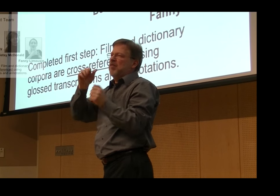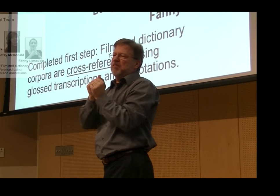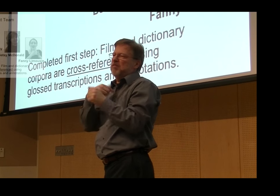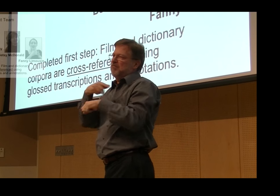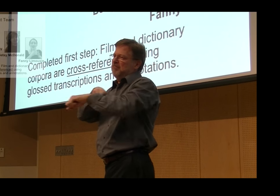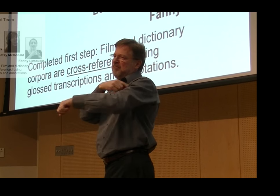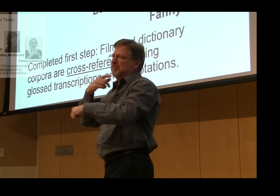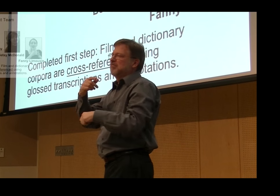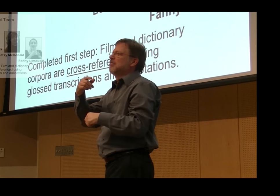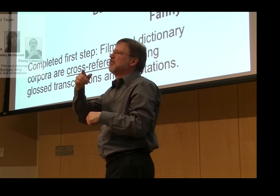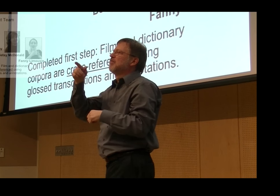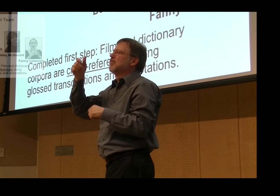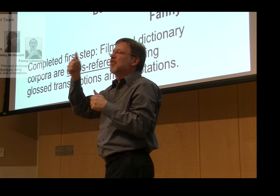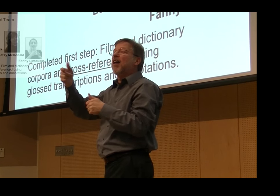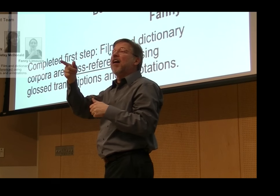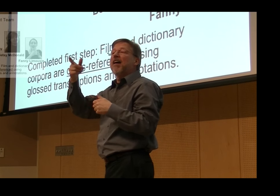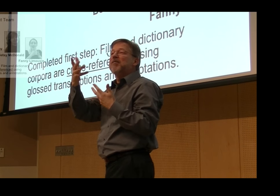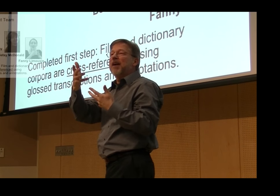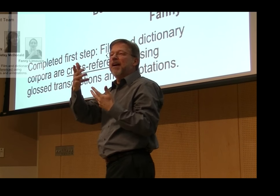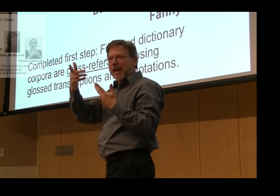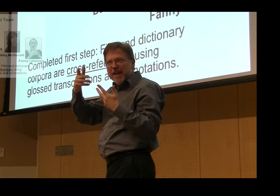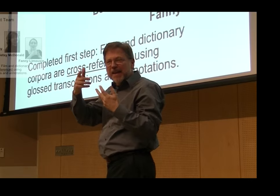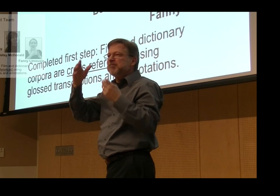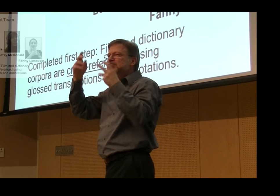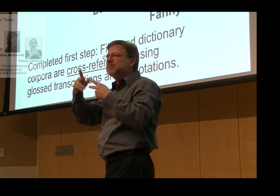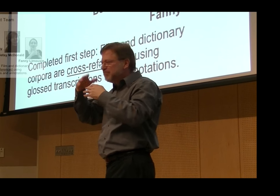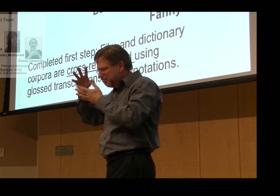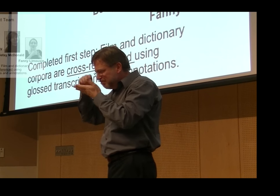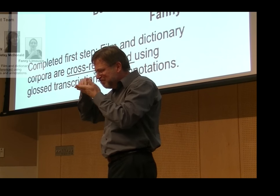He has worked with me in the lab for many, many years.